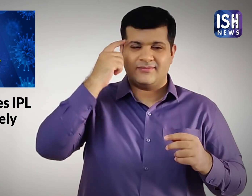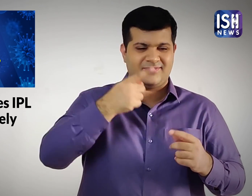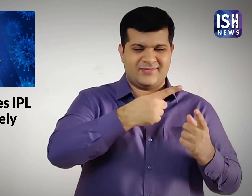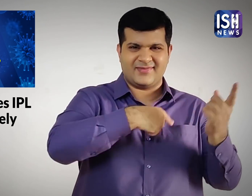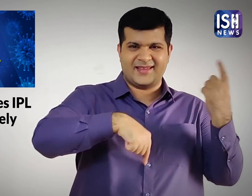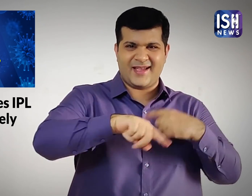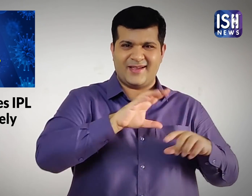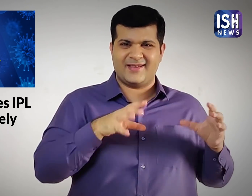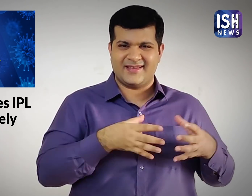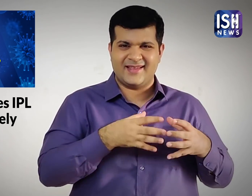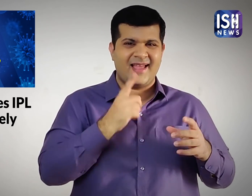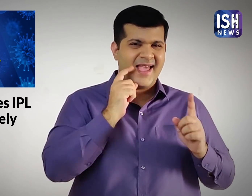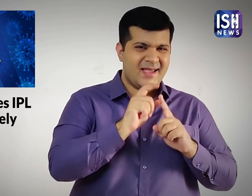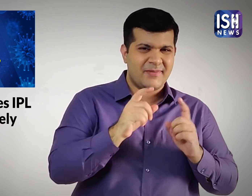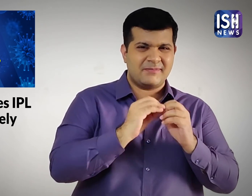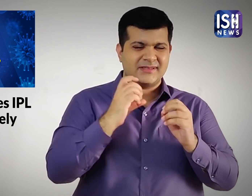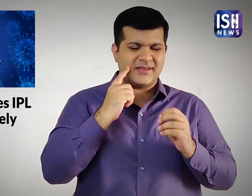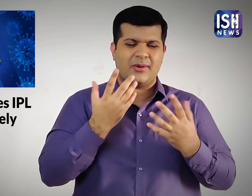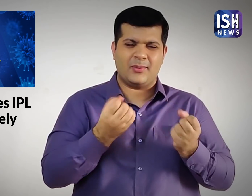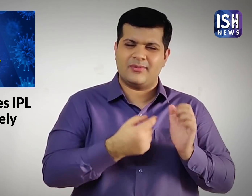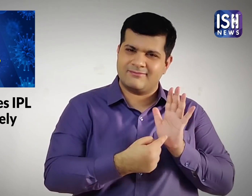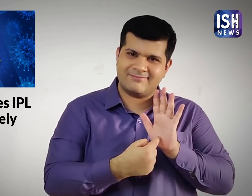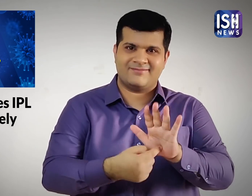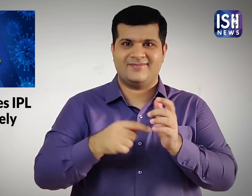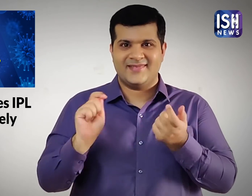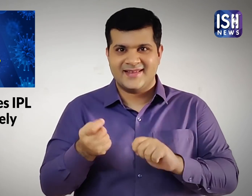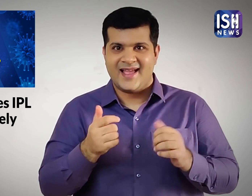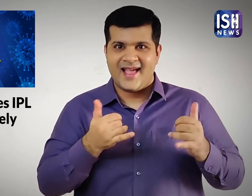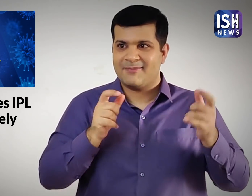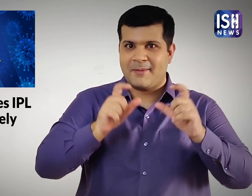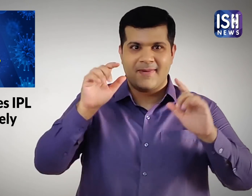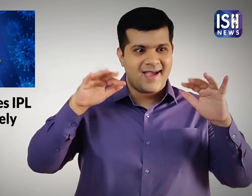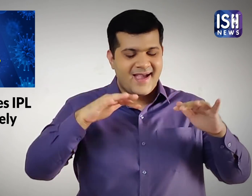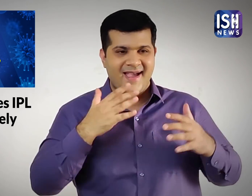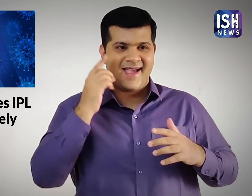The IPL and the BCCI wanted to promote positivity through cricket.